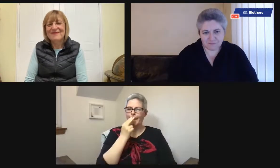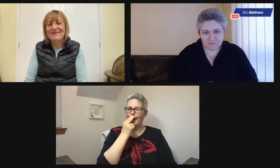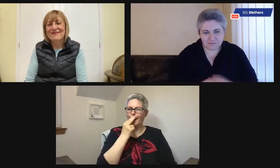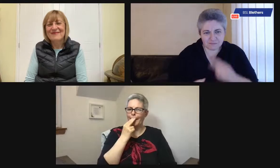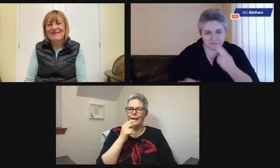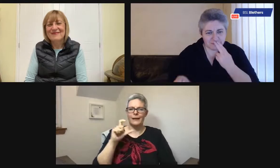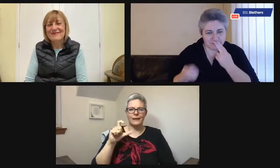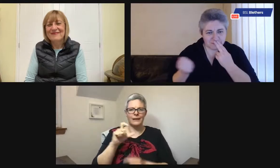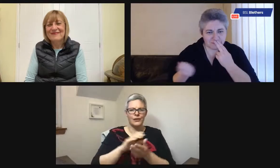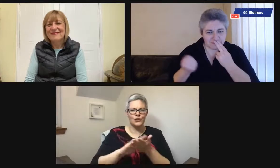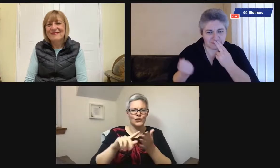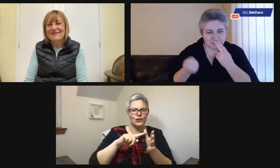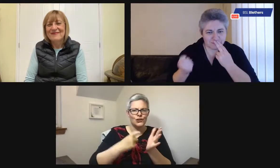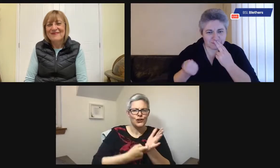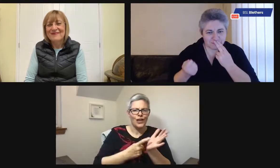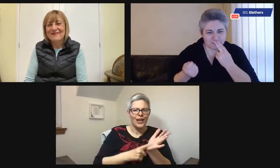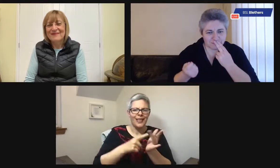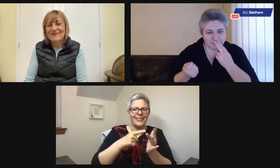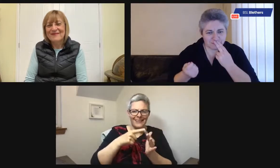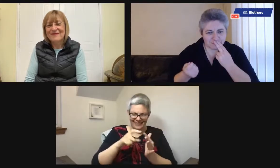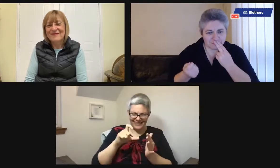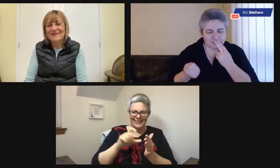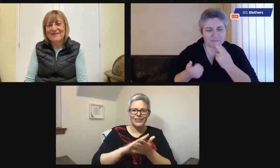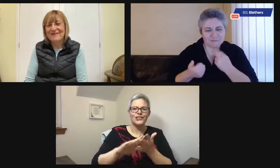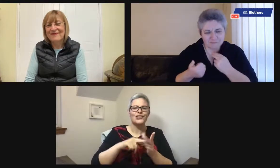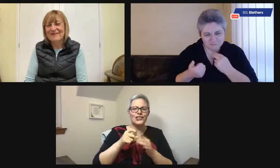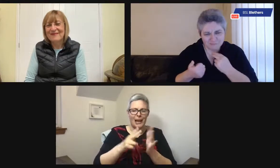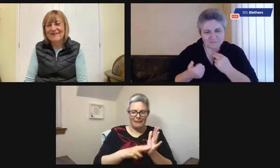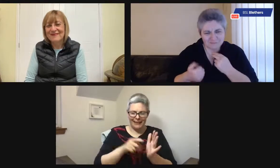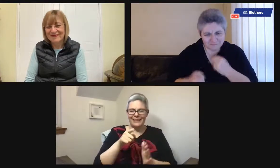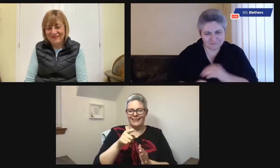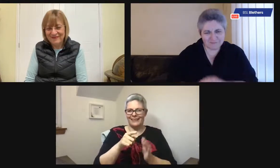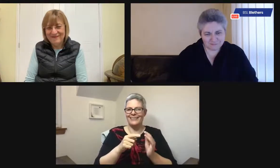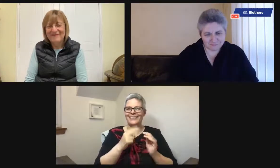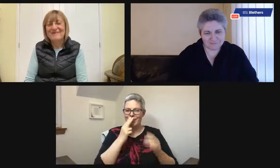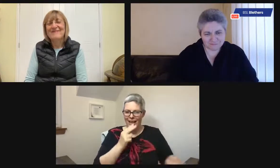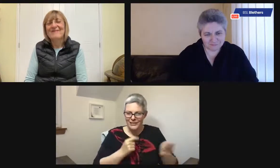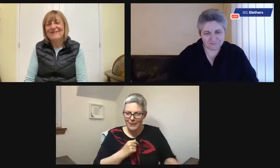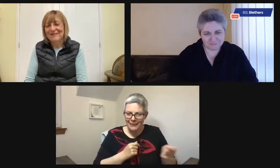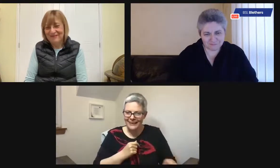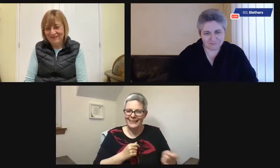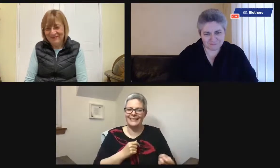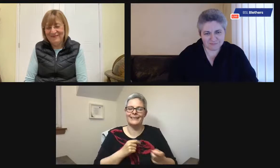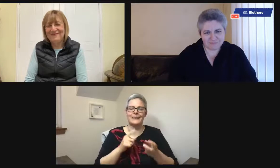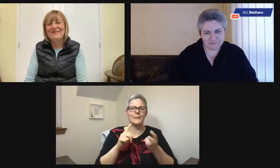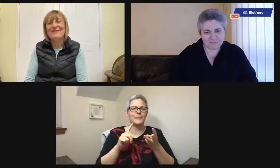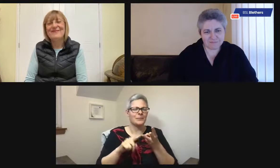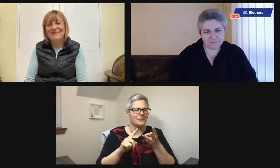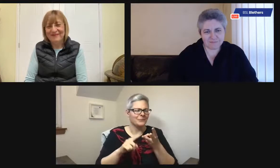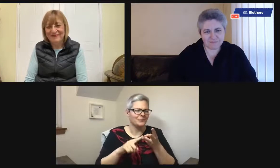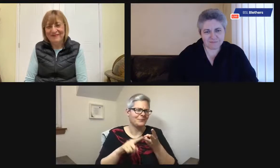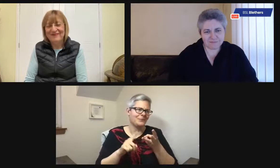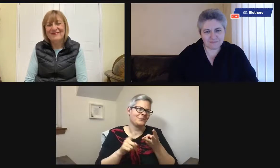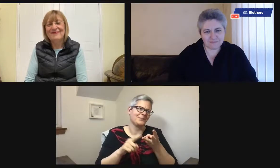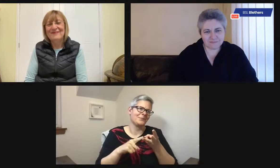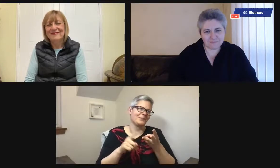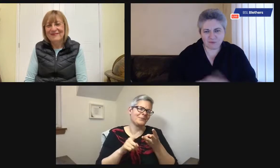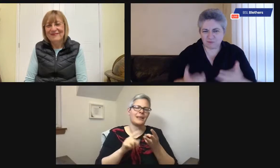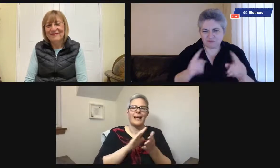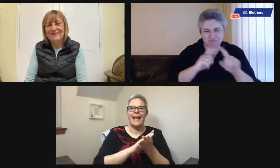Exactly. Laurel and Hardy, those characters. Charlie Chaplin is another one. Charlie Chaplin, that little guy with a mustache and a stick.